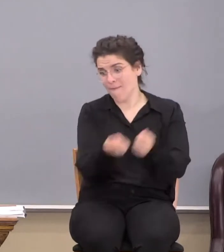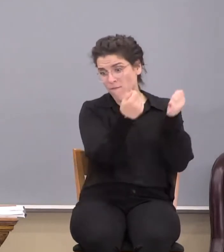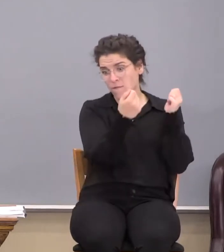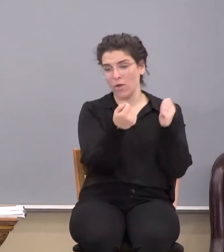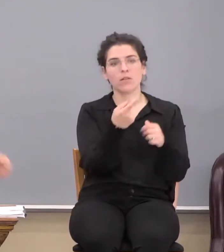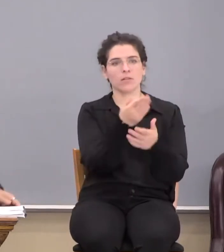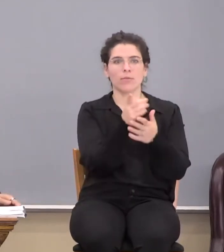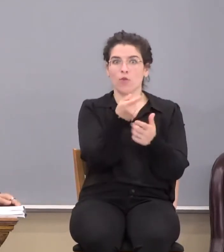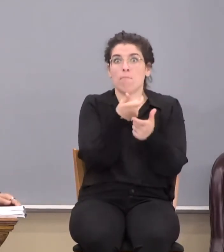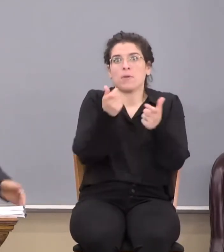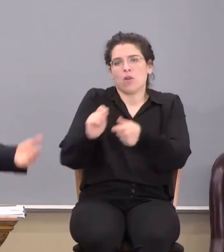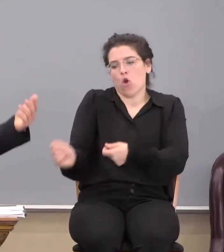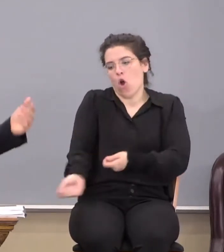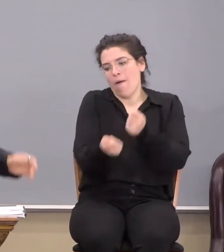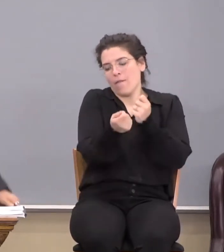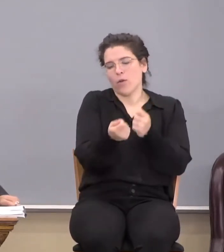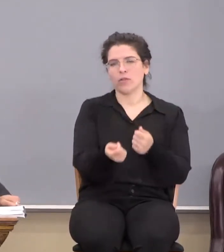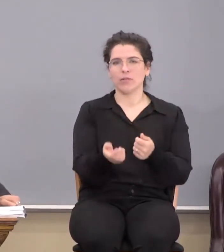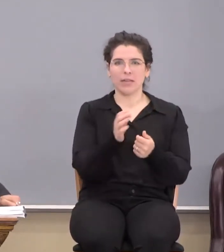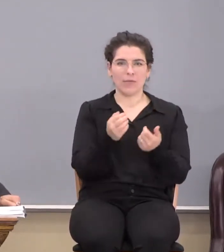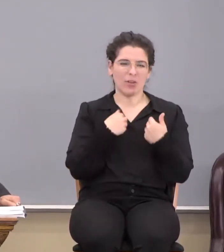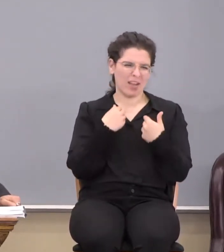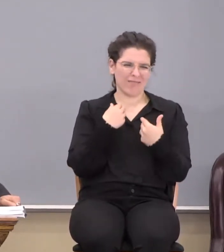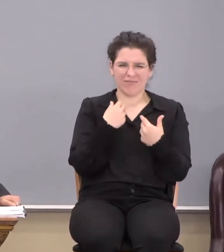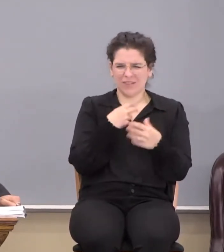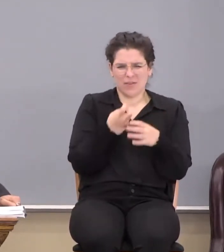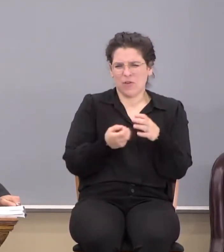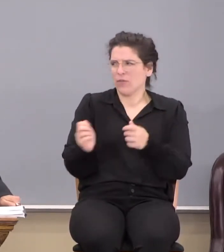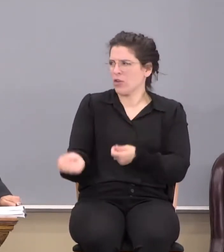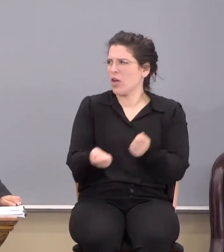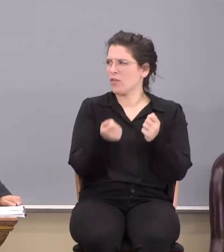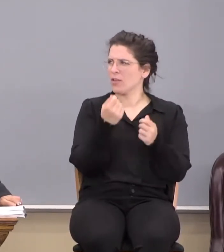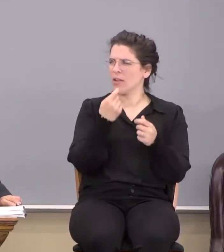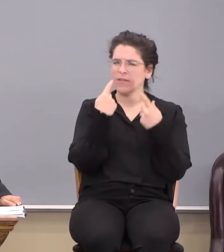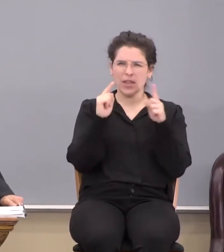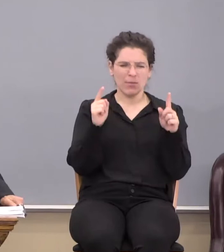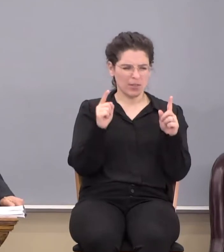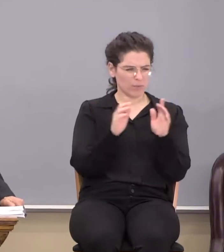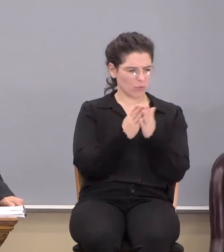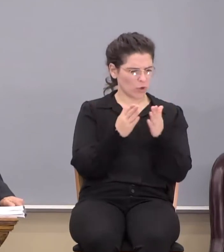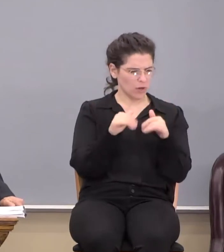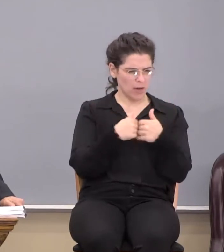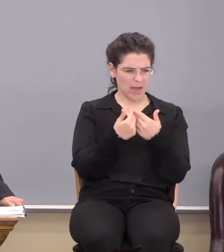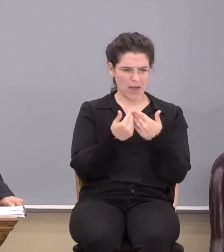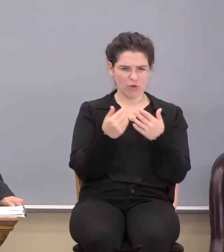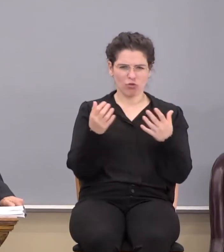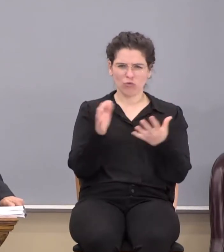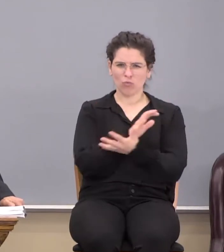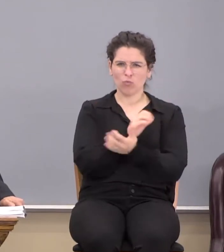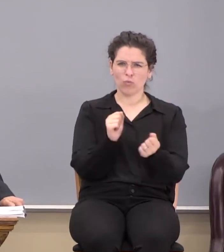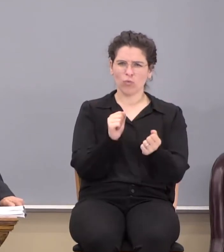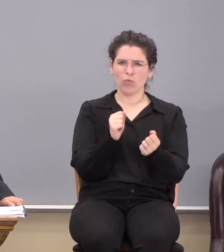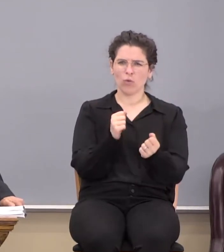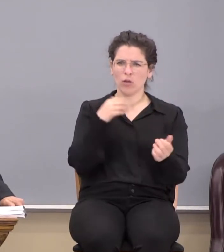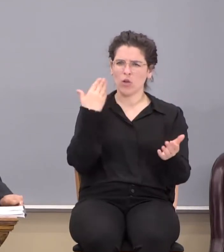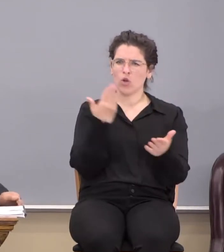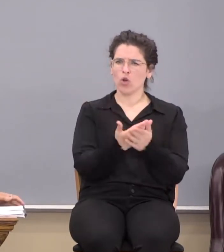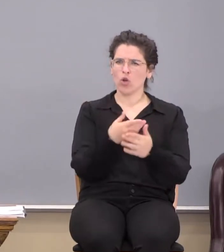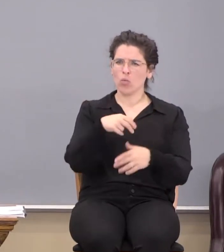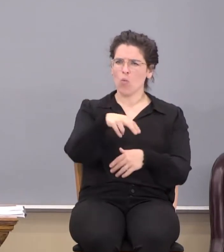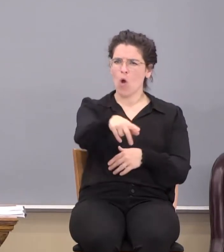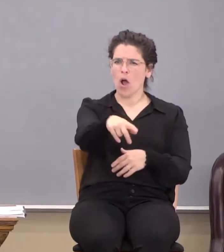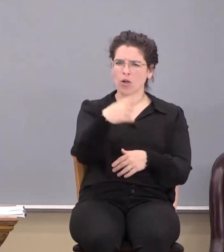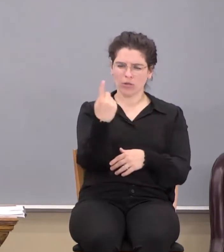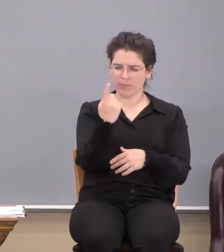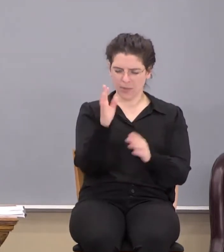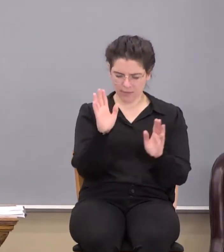Right? Some of y'all are big golfers, right? I just have never gotten into. What's that famous book about golf that says, How to Ruin a Perfectly Good Walk? Something like that,